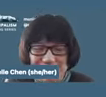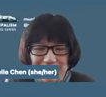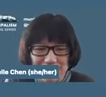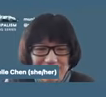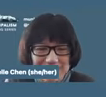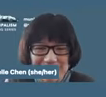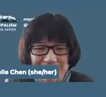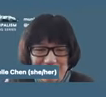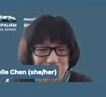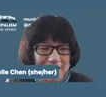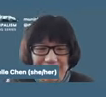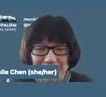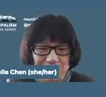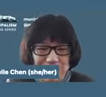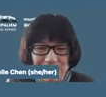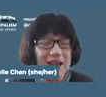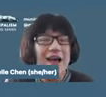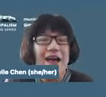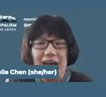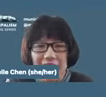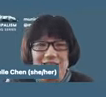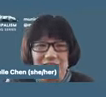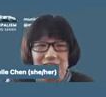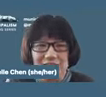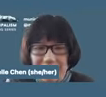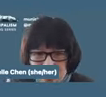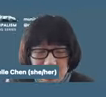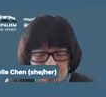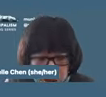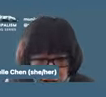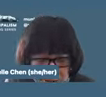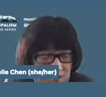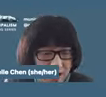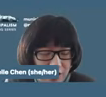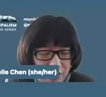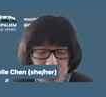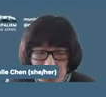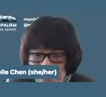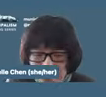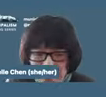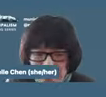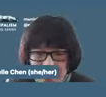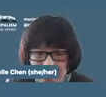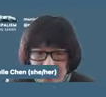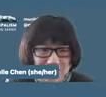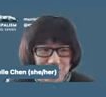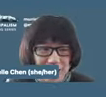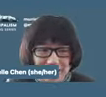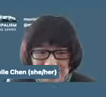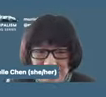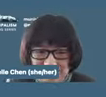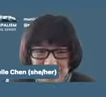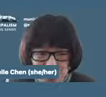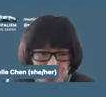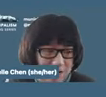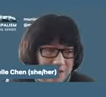Industrial and Labor Relations and I do a podcast called The Labored and thank you to Yvonne for coordinating everything and also to our